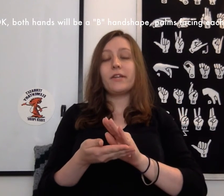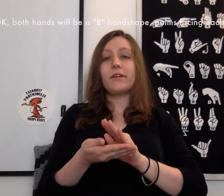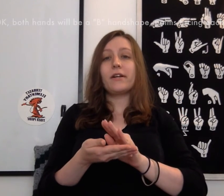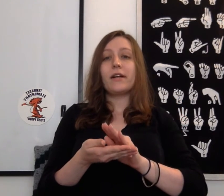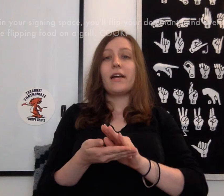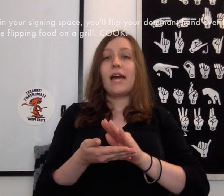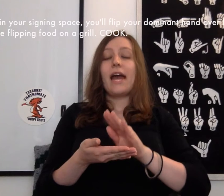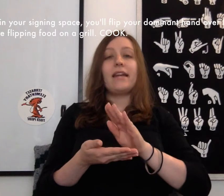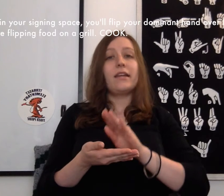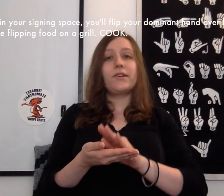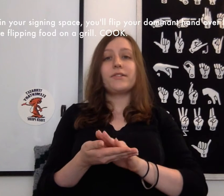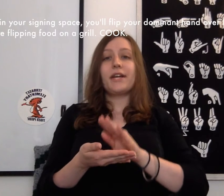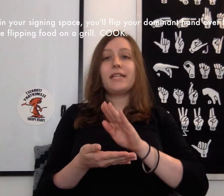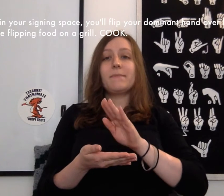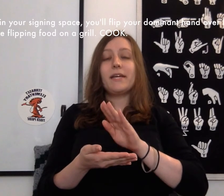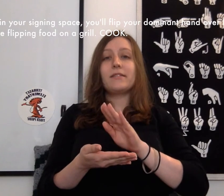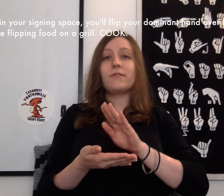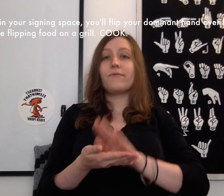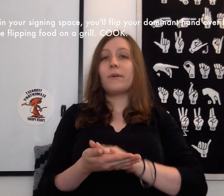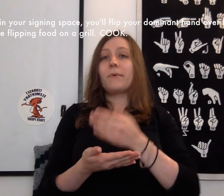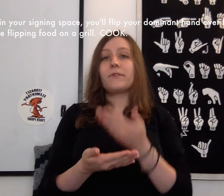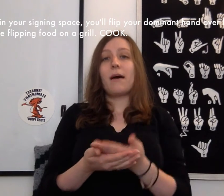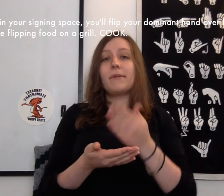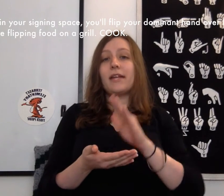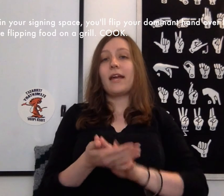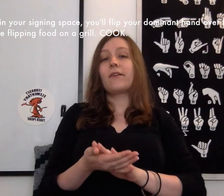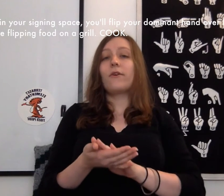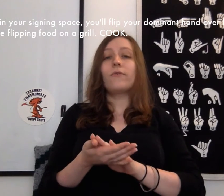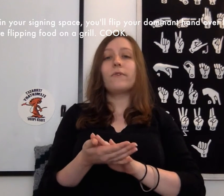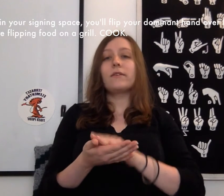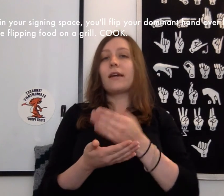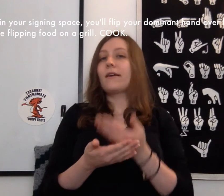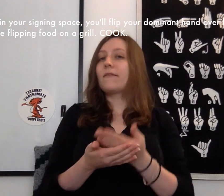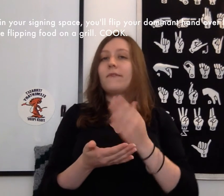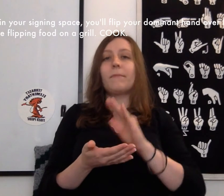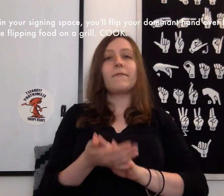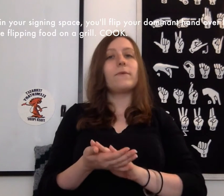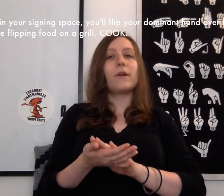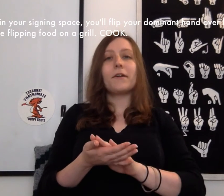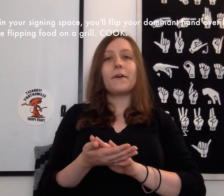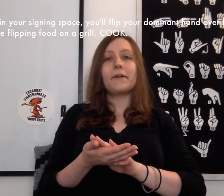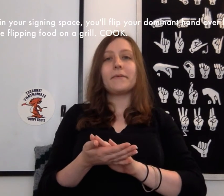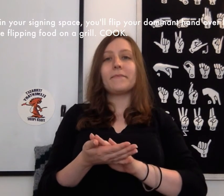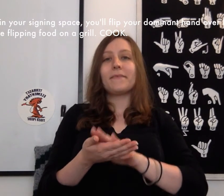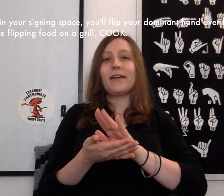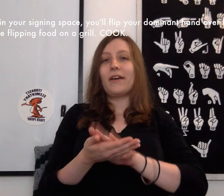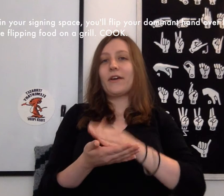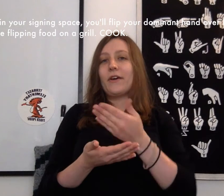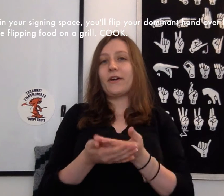other. And in your signing space, you'll flip your dominant hand over like you're flipping food on a grill. Cook.